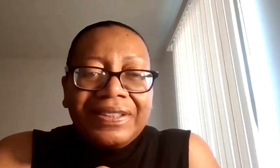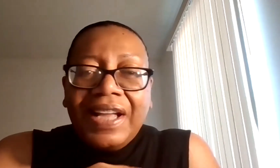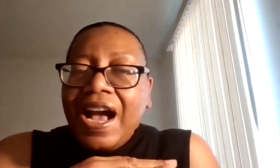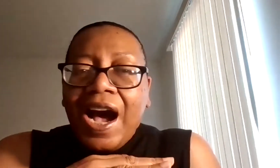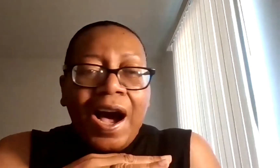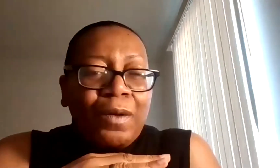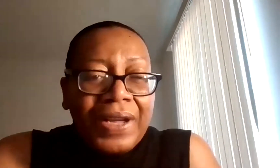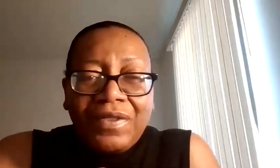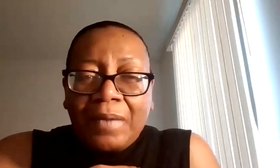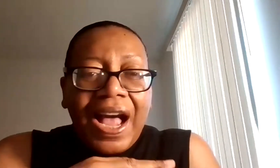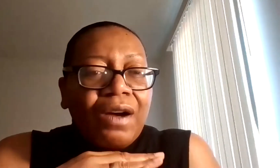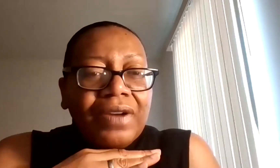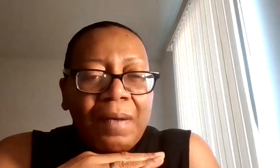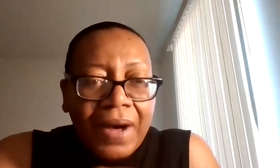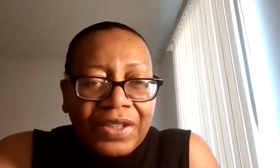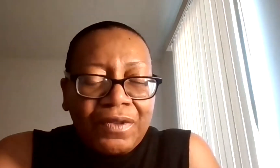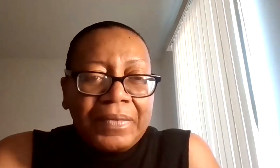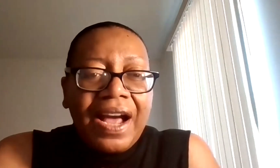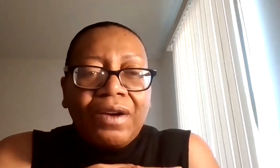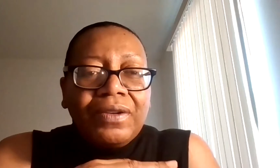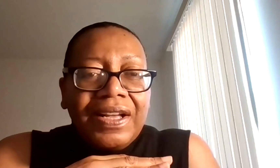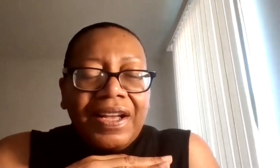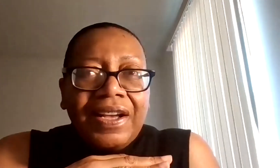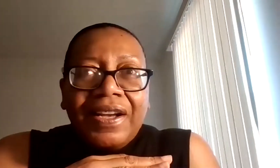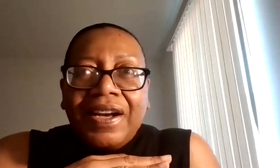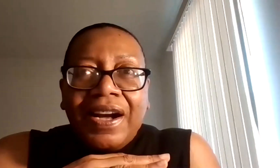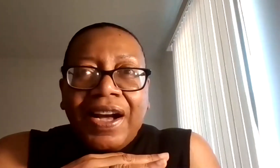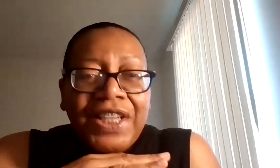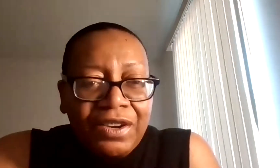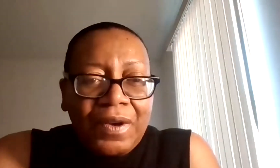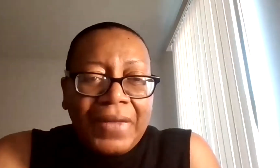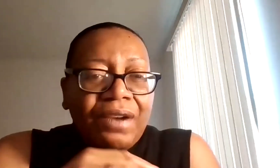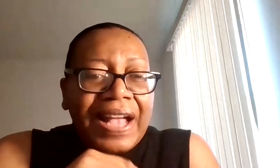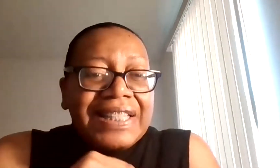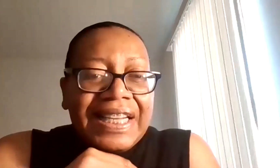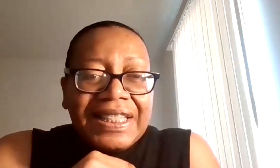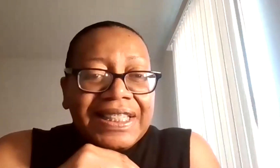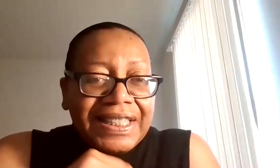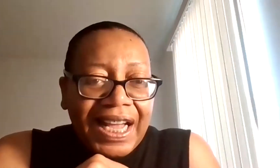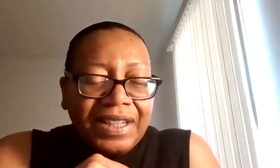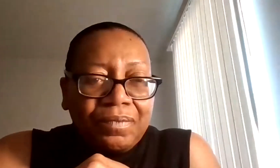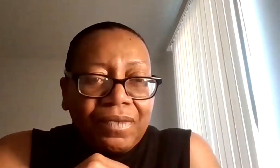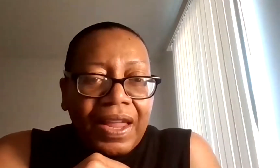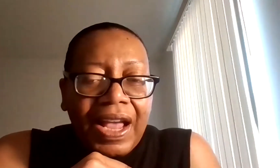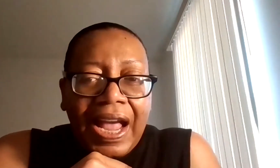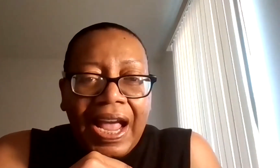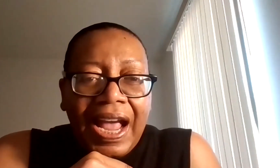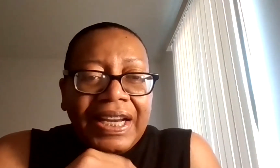important a week from now, a month from now, a year from now, as it is today?